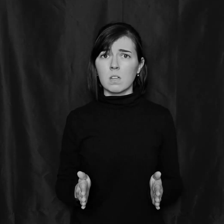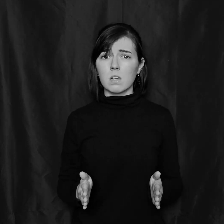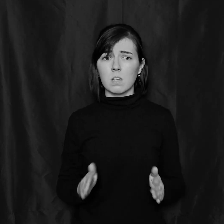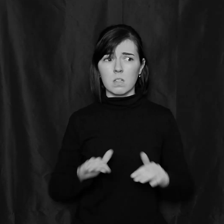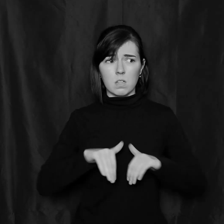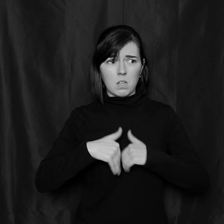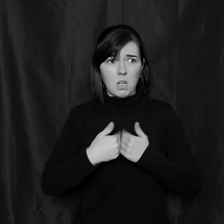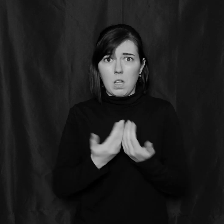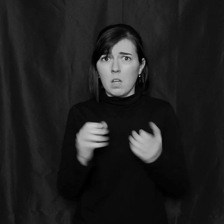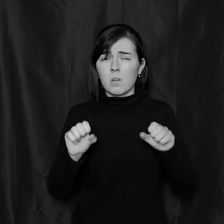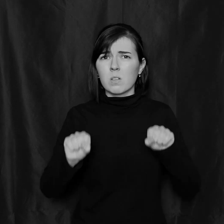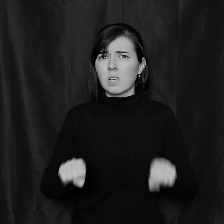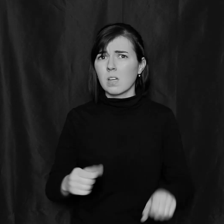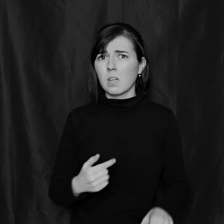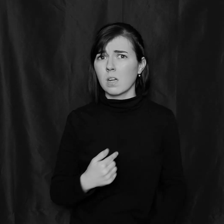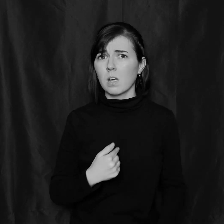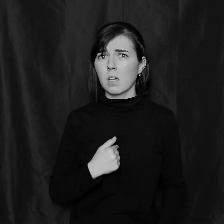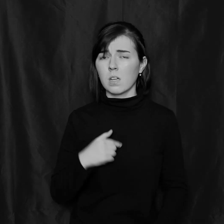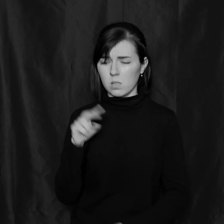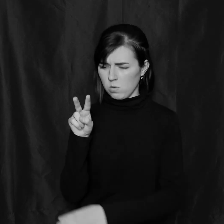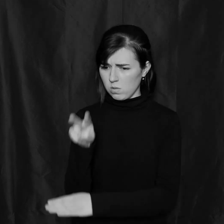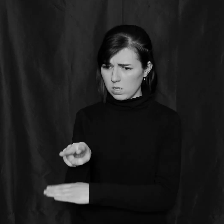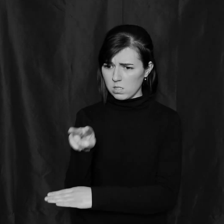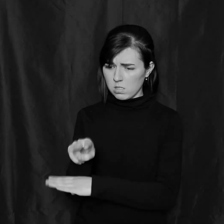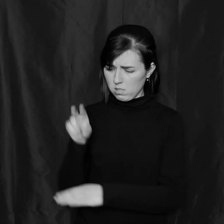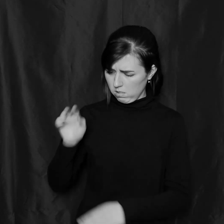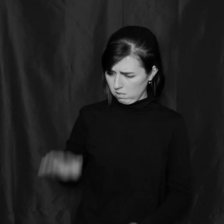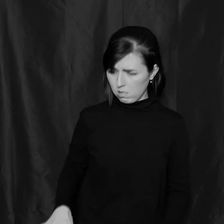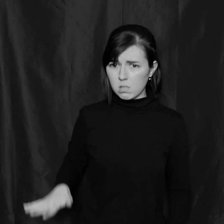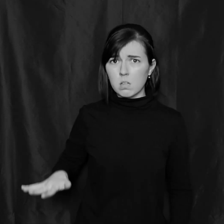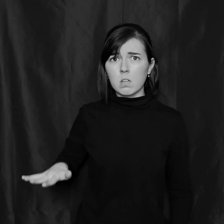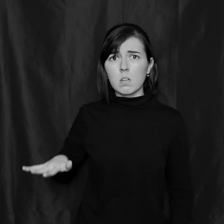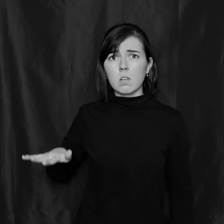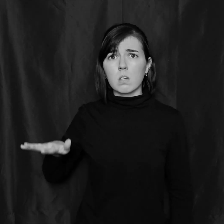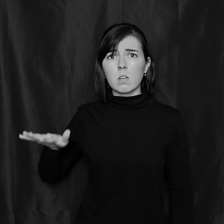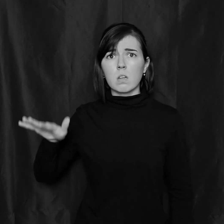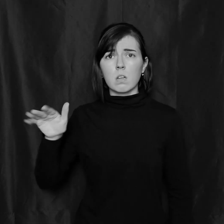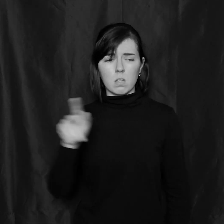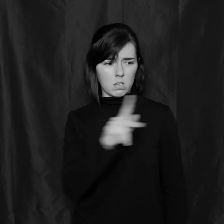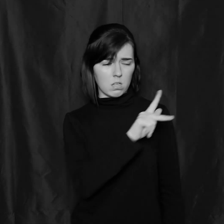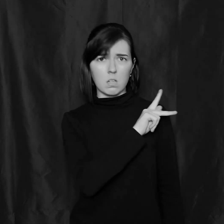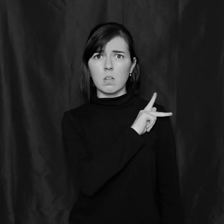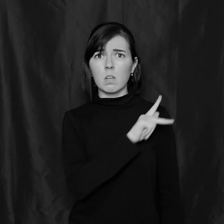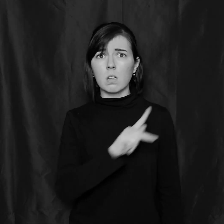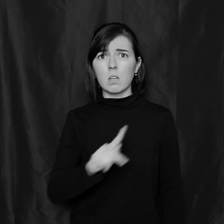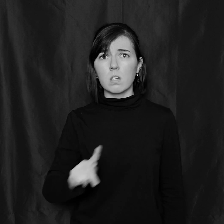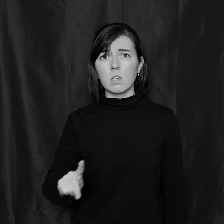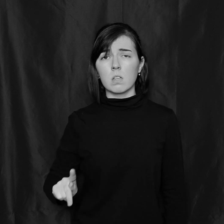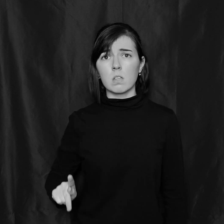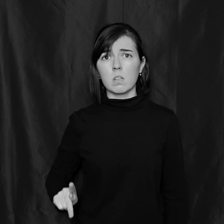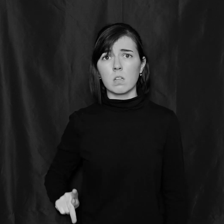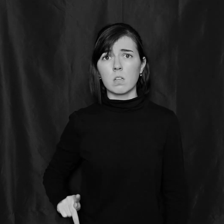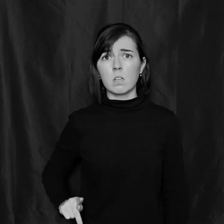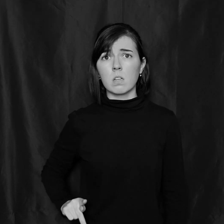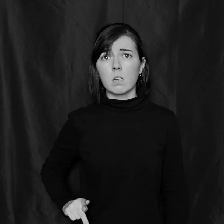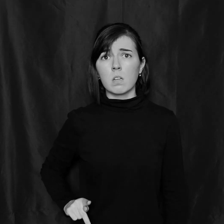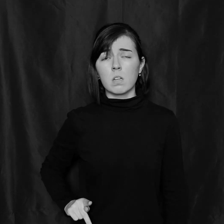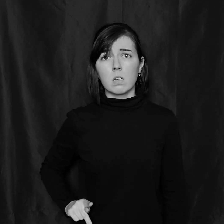How can I raise a king? How can I raise